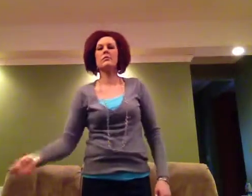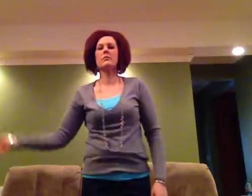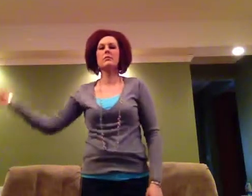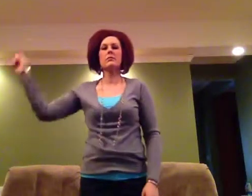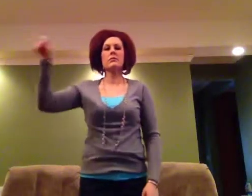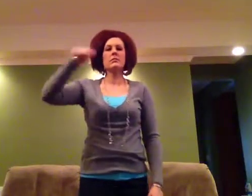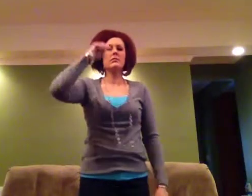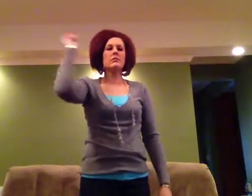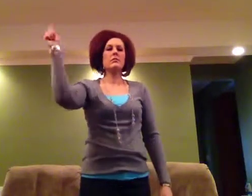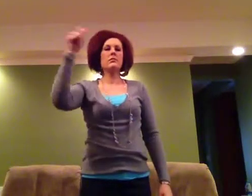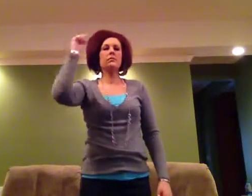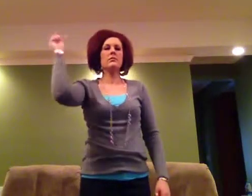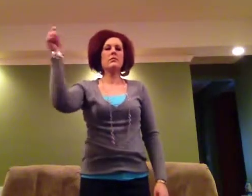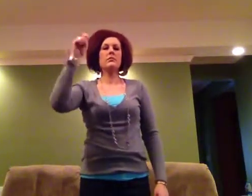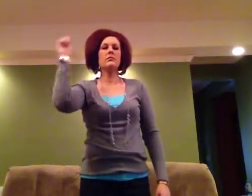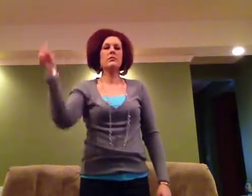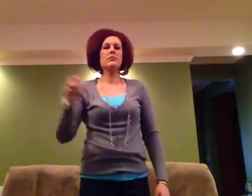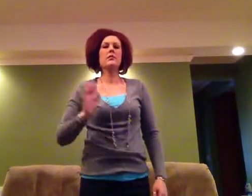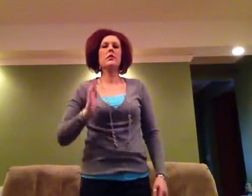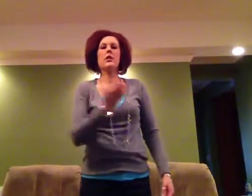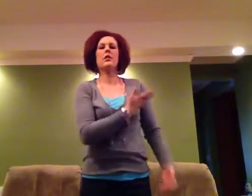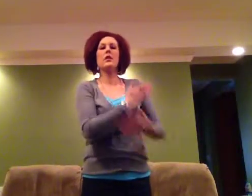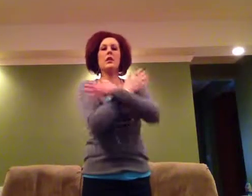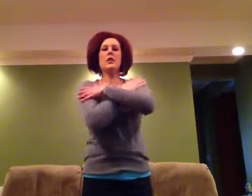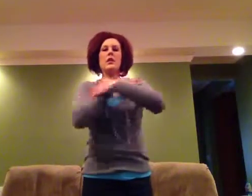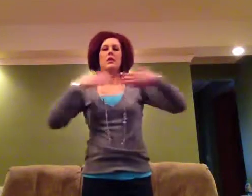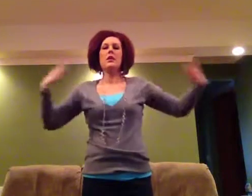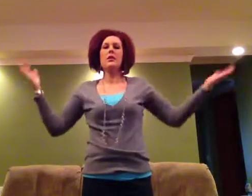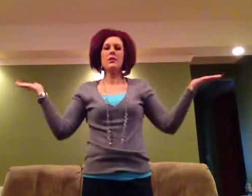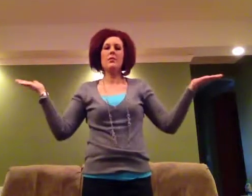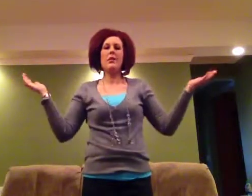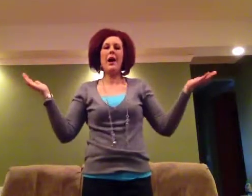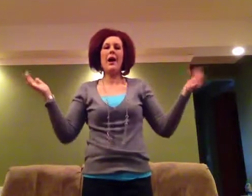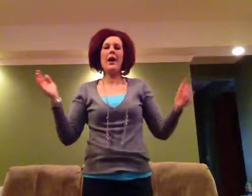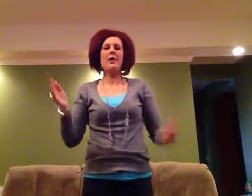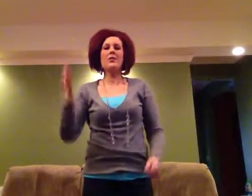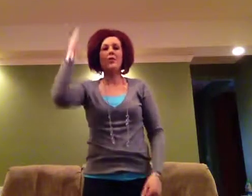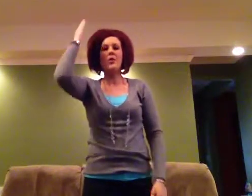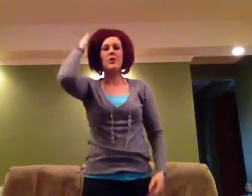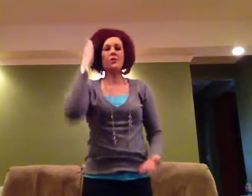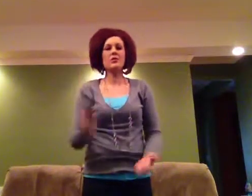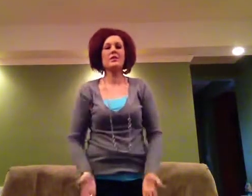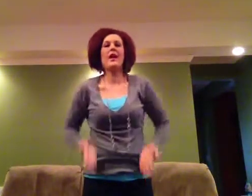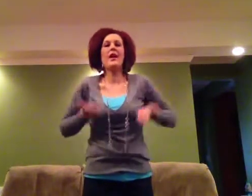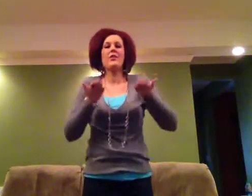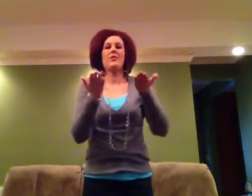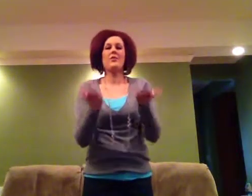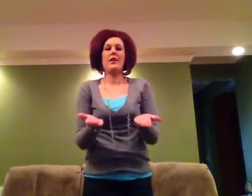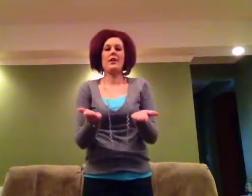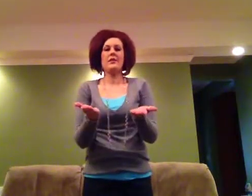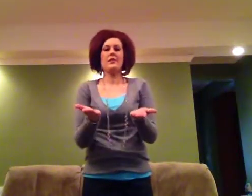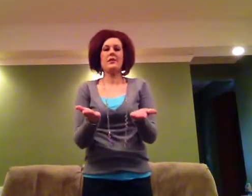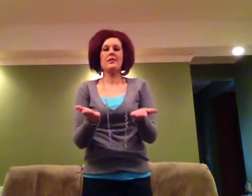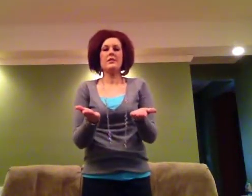And by his wounds,